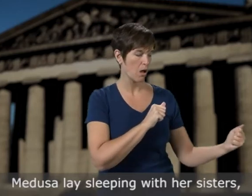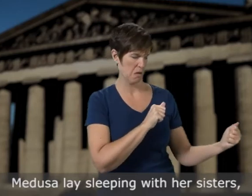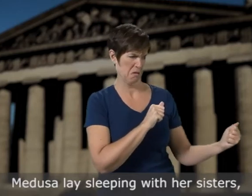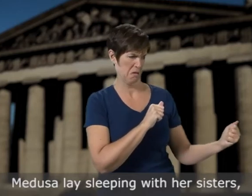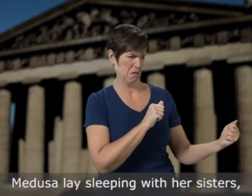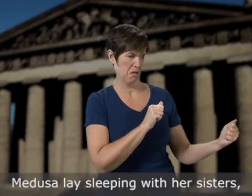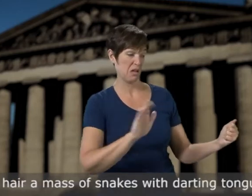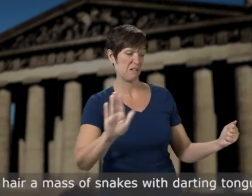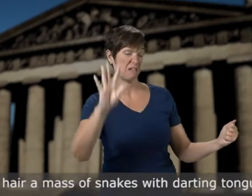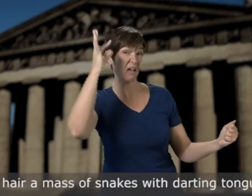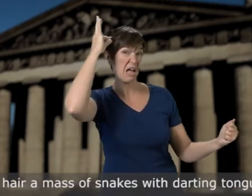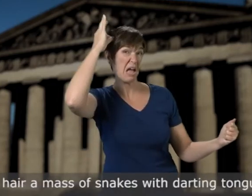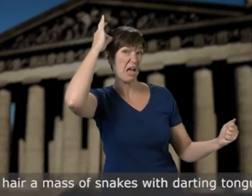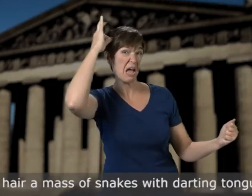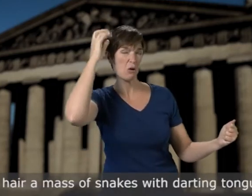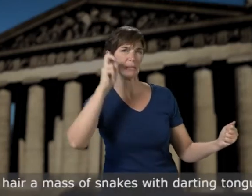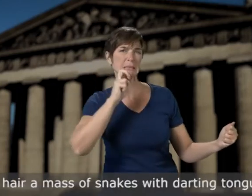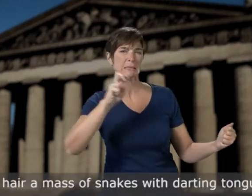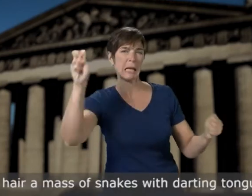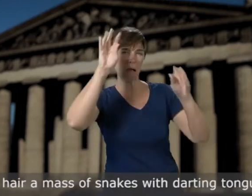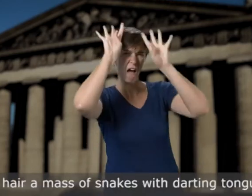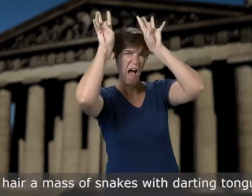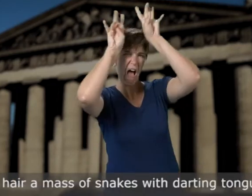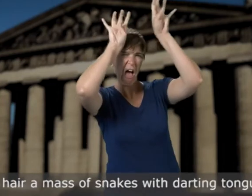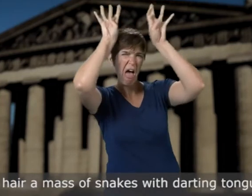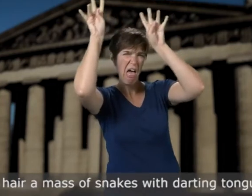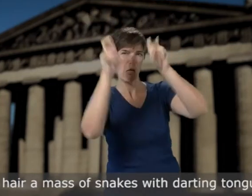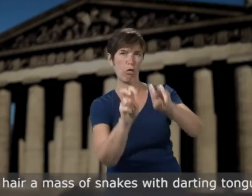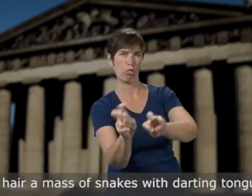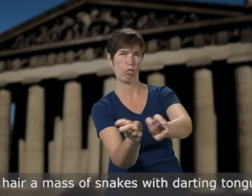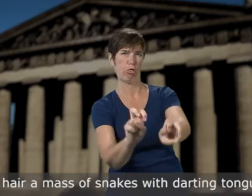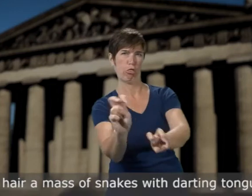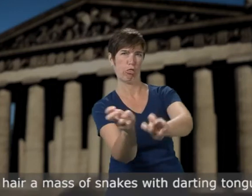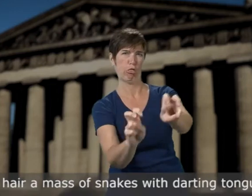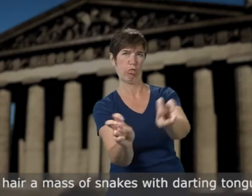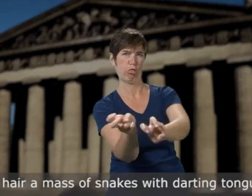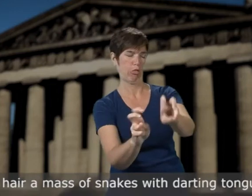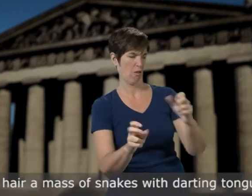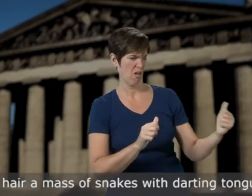her hair a mass of snakes with darting tongues